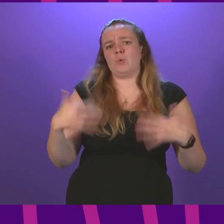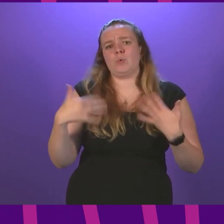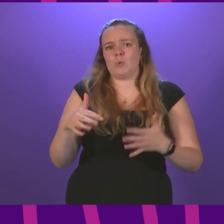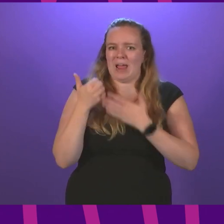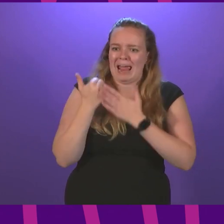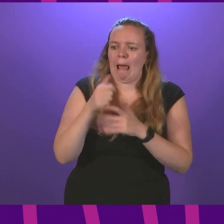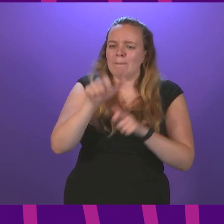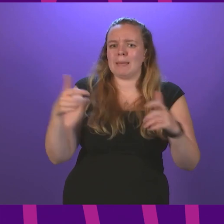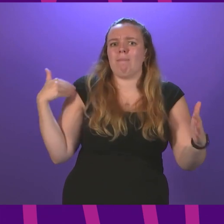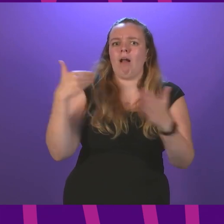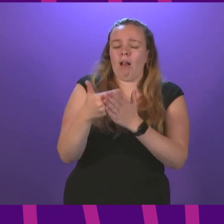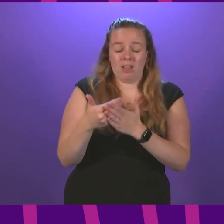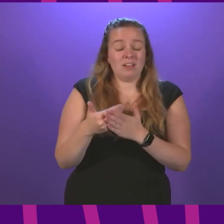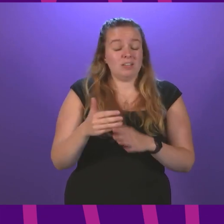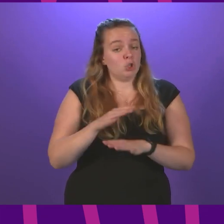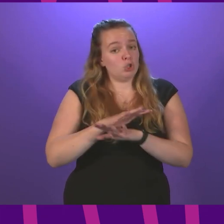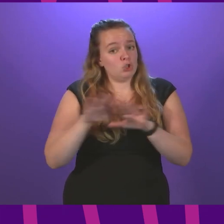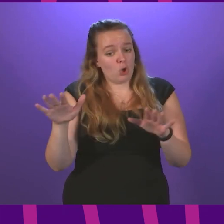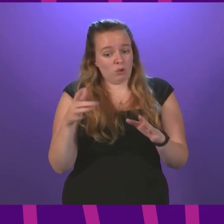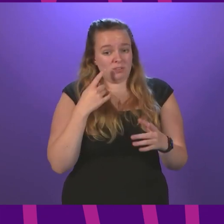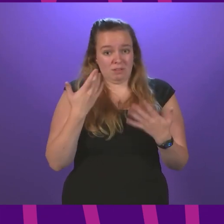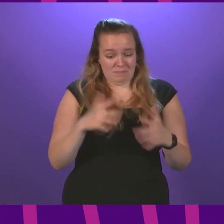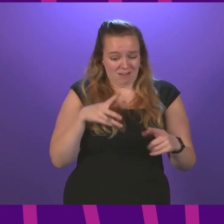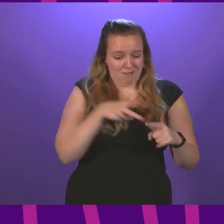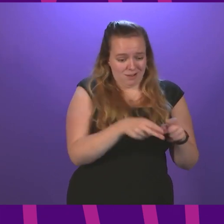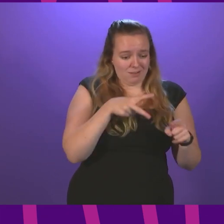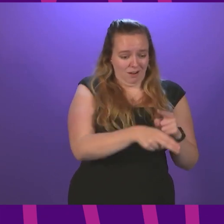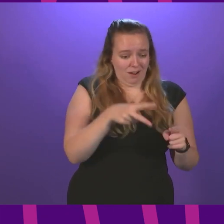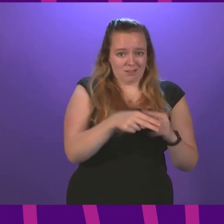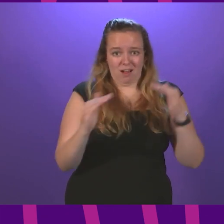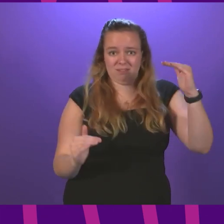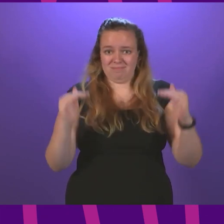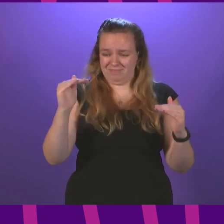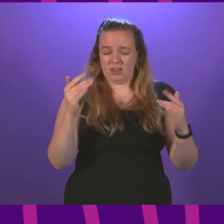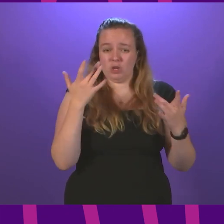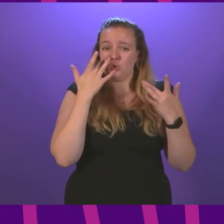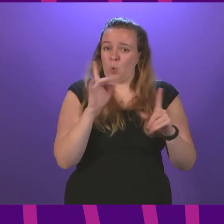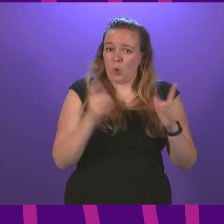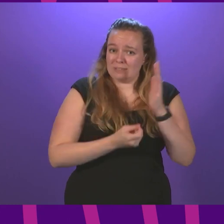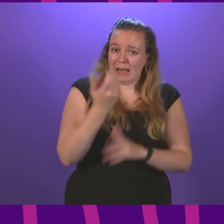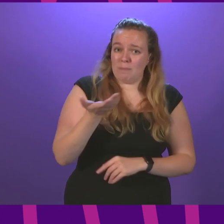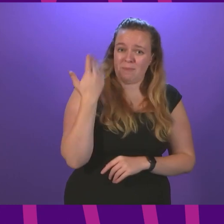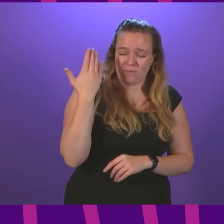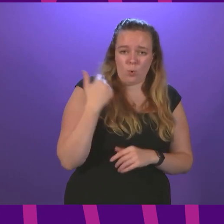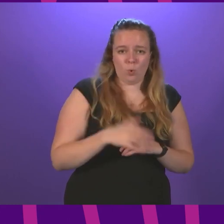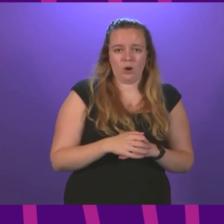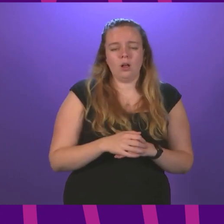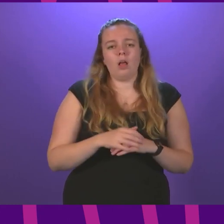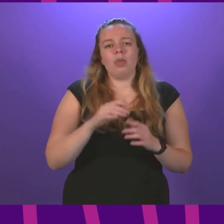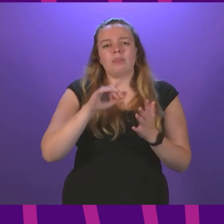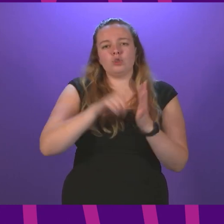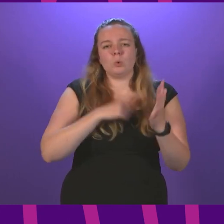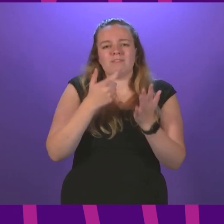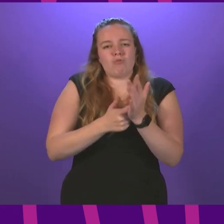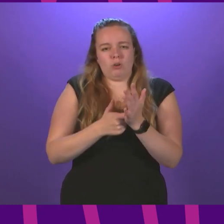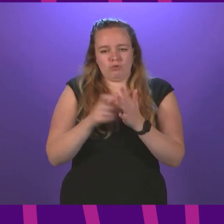over the last year, hasn't even made up for all the cuts that I've described, which just goes to show the scale of what has gone before. According to the Joseph Rowntree Foundation,